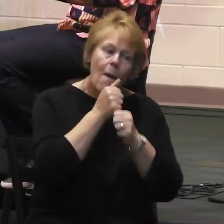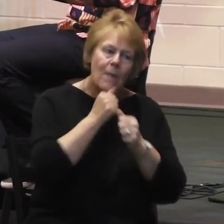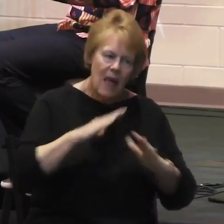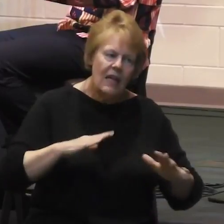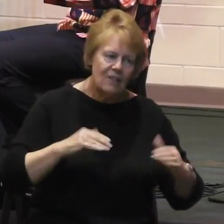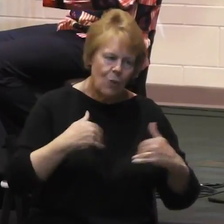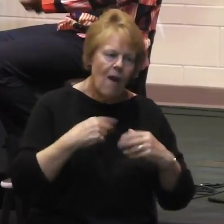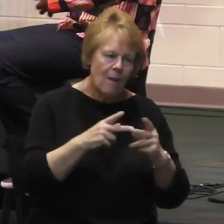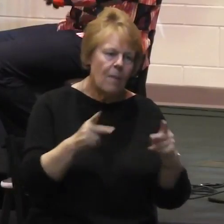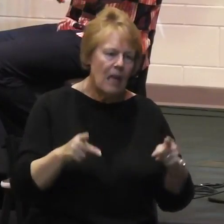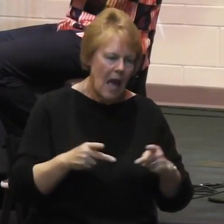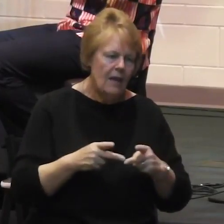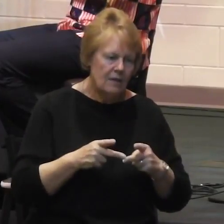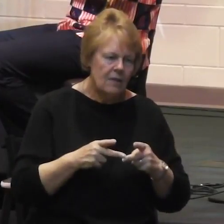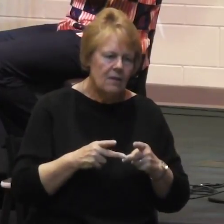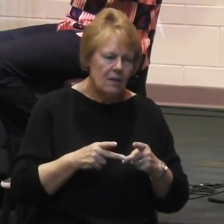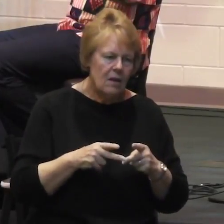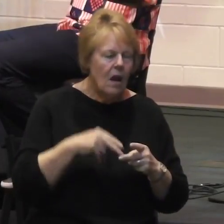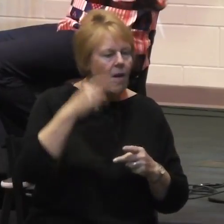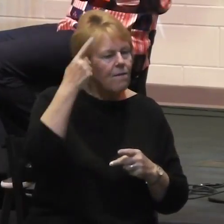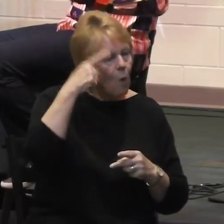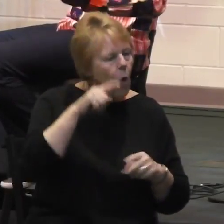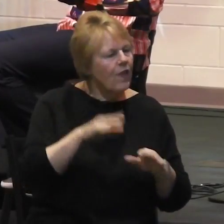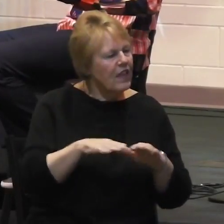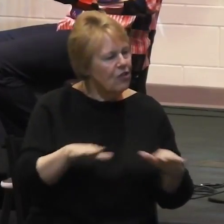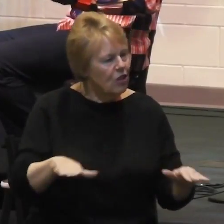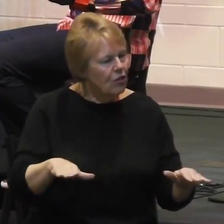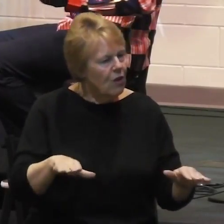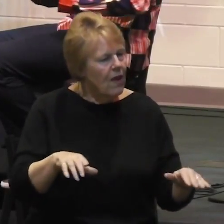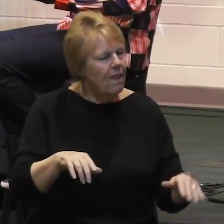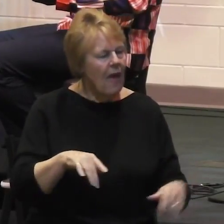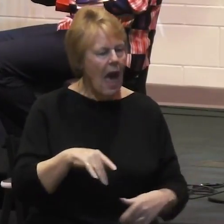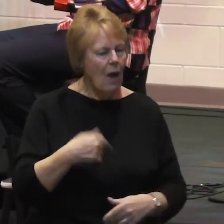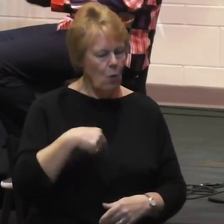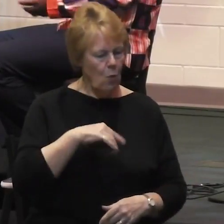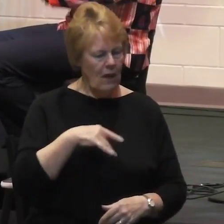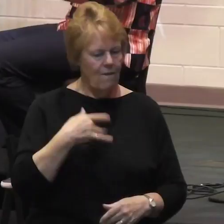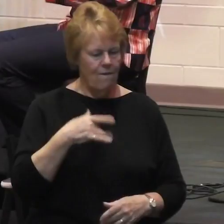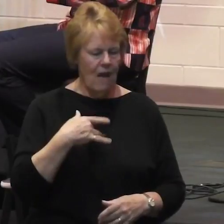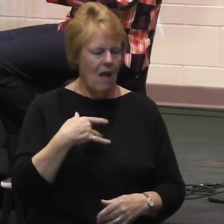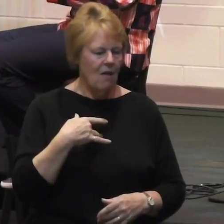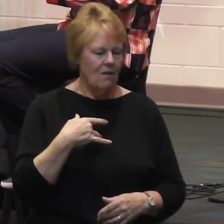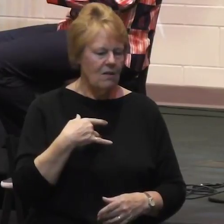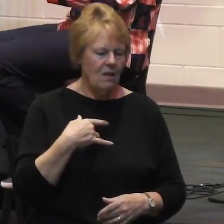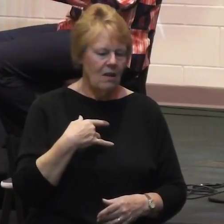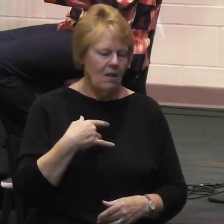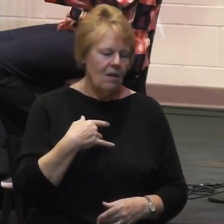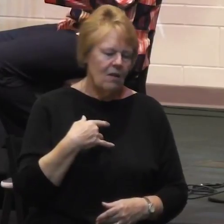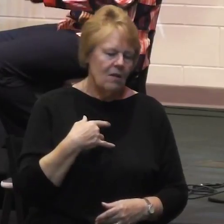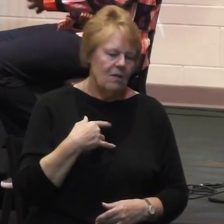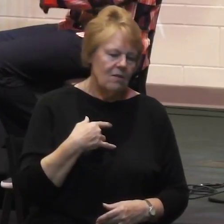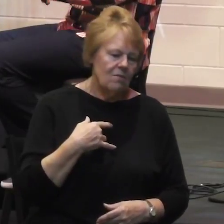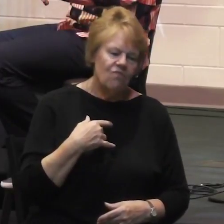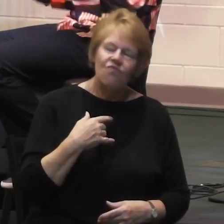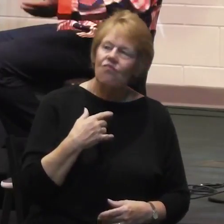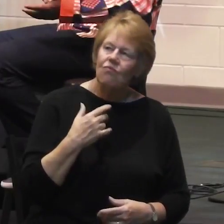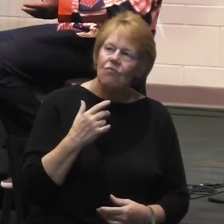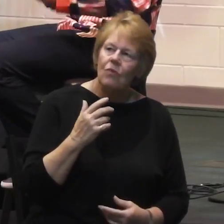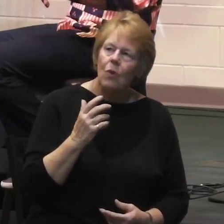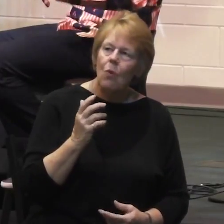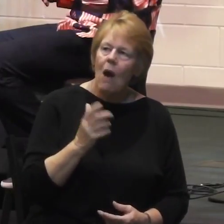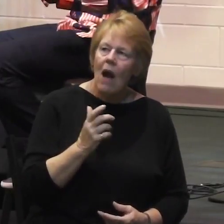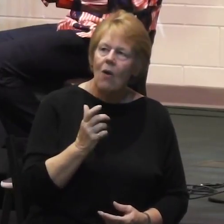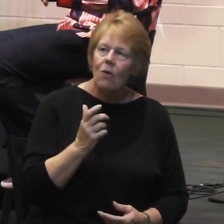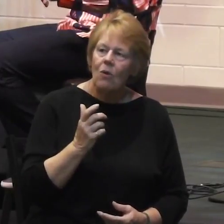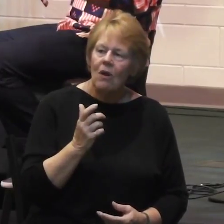for children that we felt it would be such a waste if we had a building that is